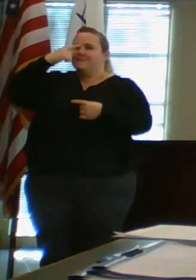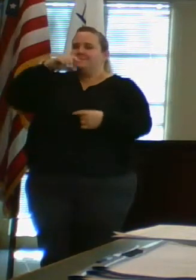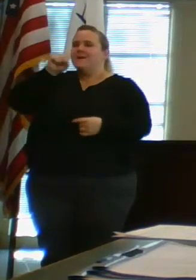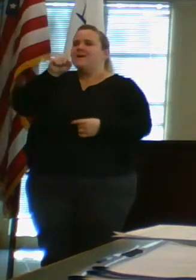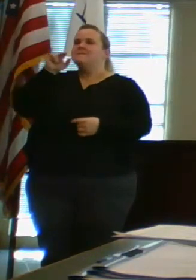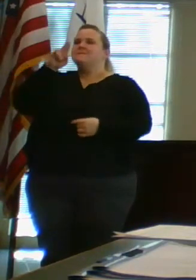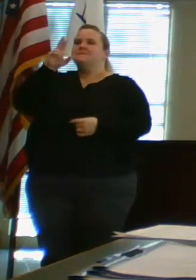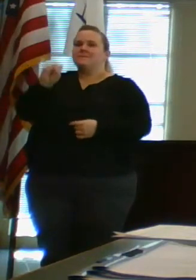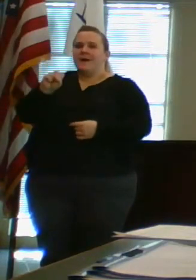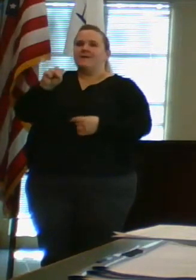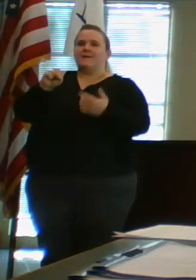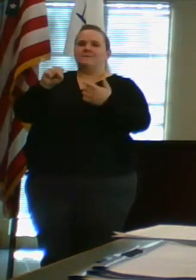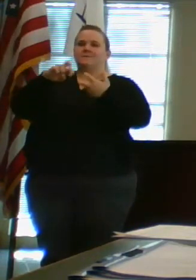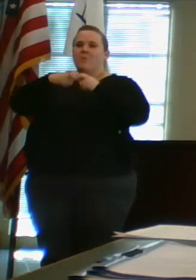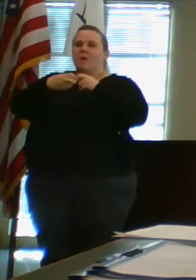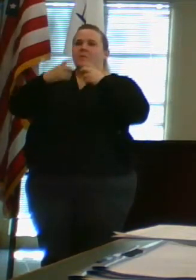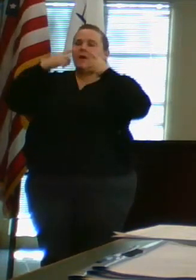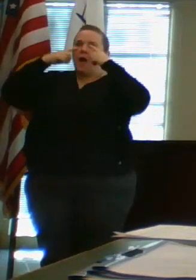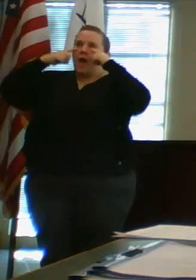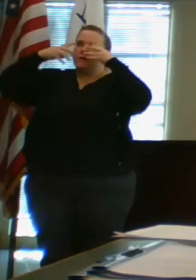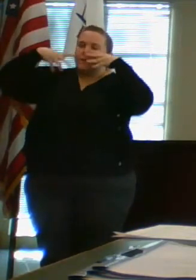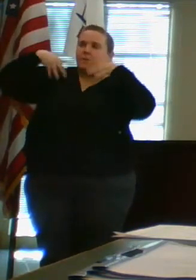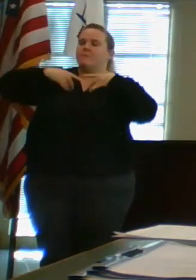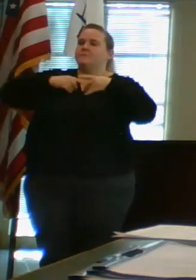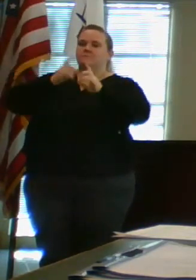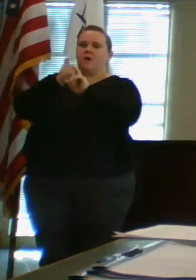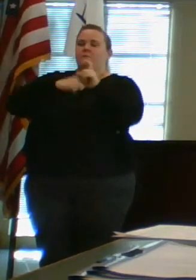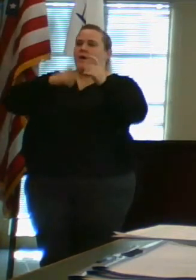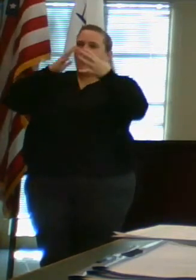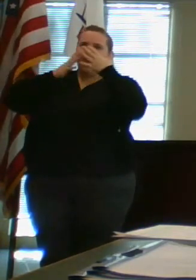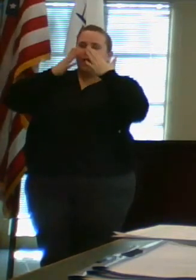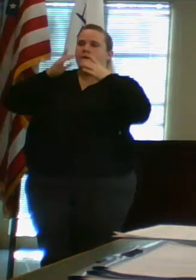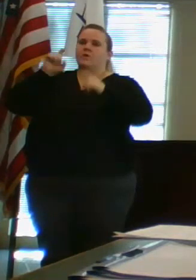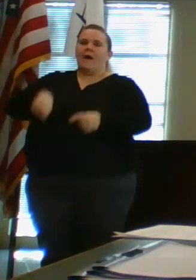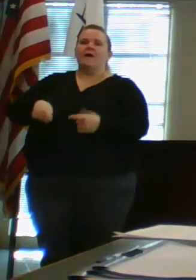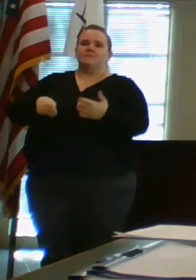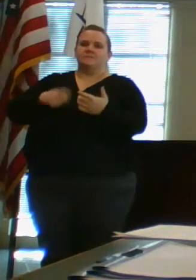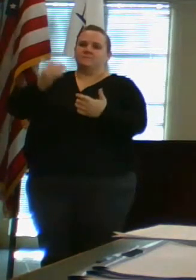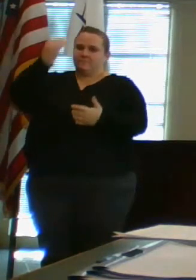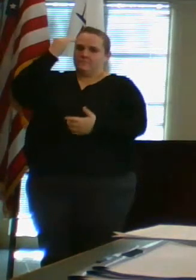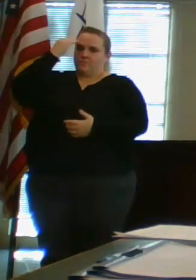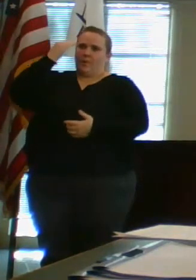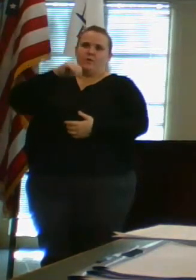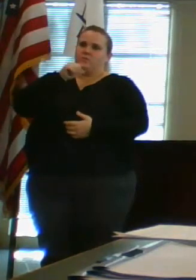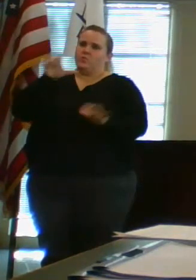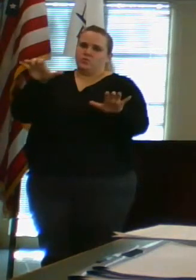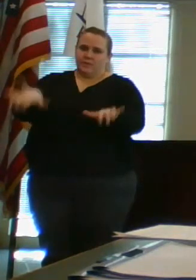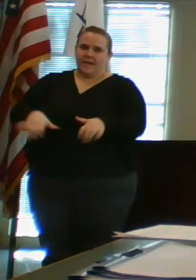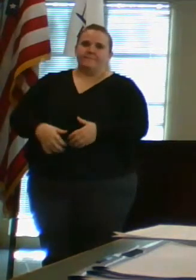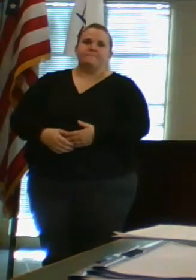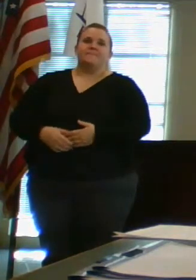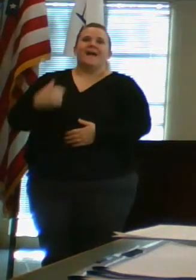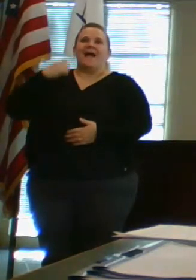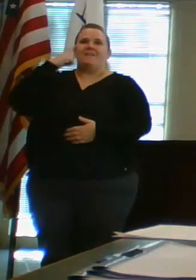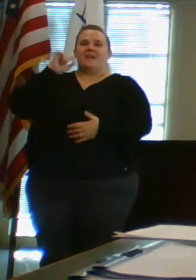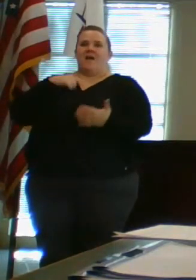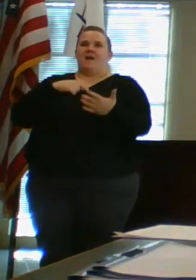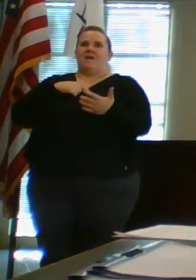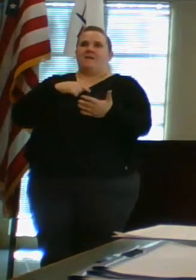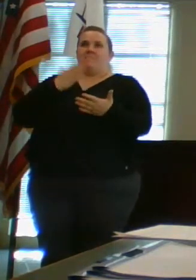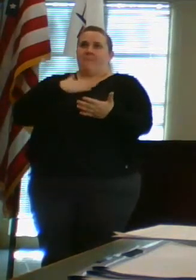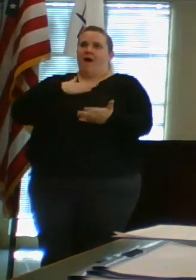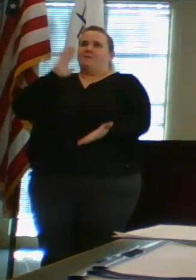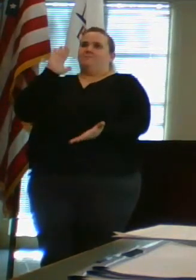your eyes are watering, it's just an automatic thing. You've just got to try to be self-conscious not to do it. I think I've cut mine